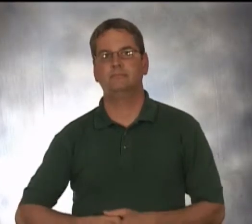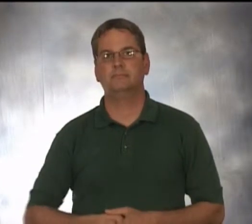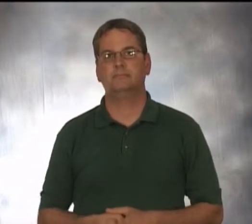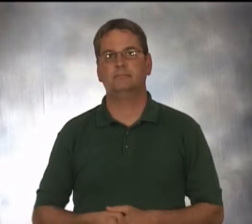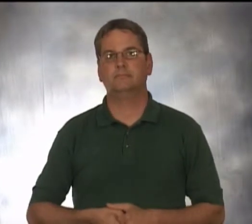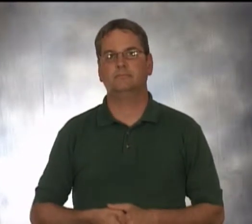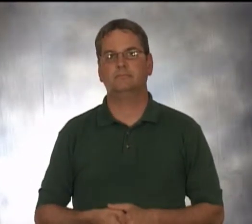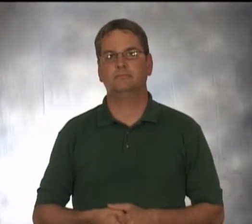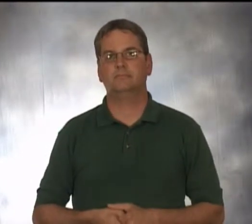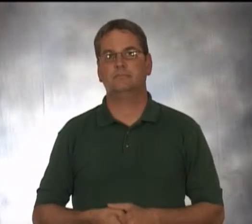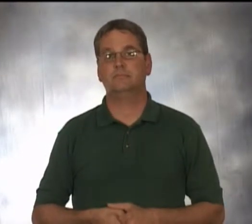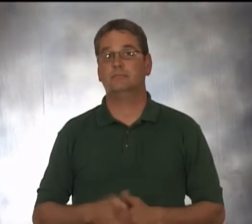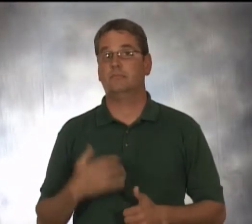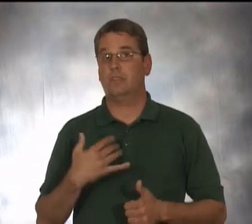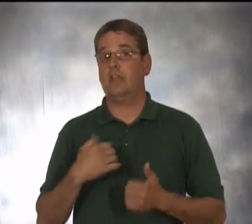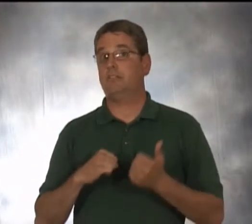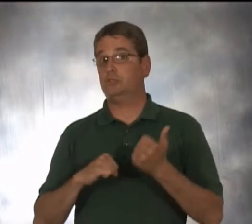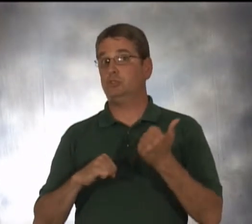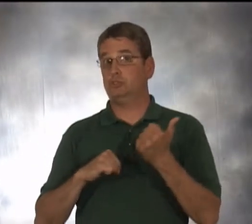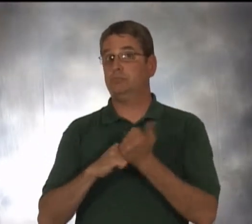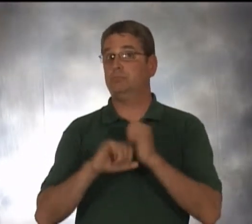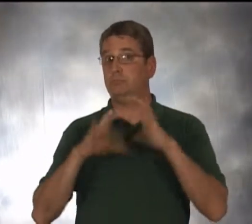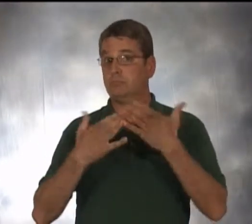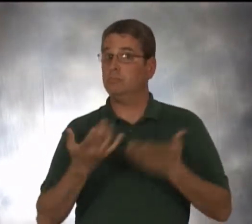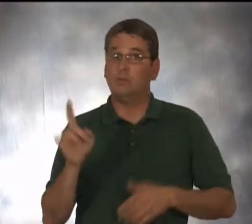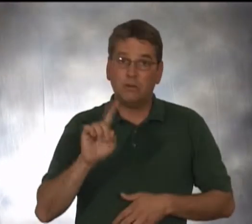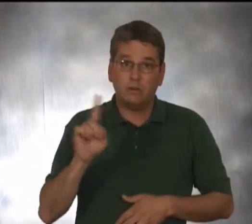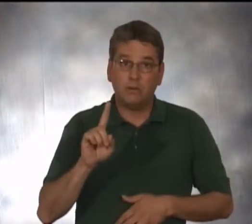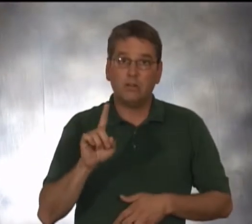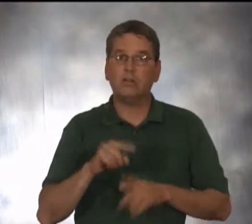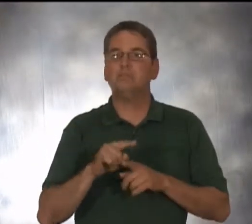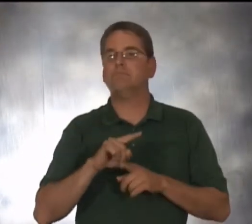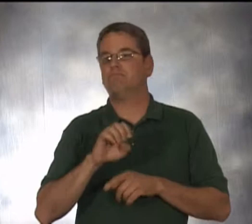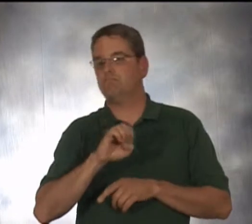Support groups offered at various locations in East and North Texas.